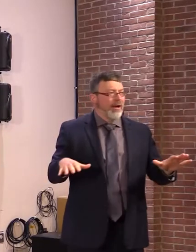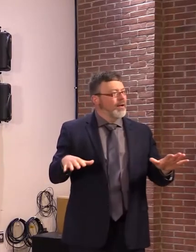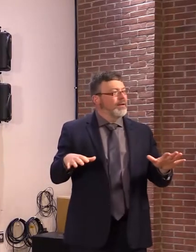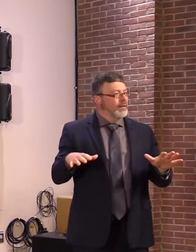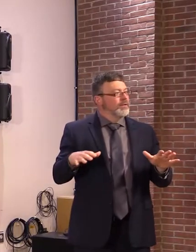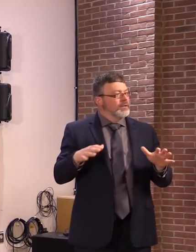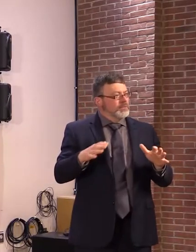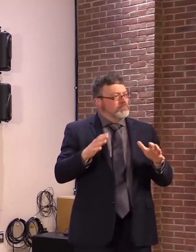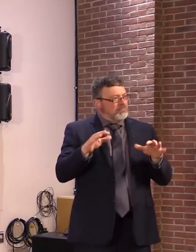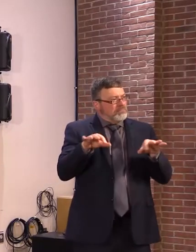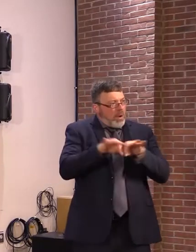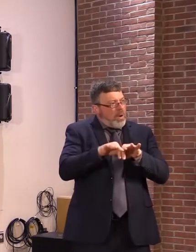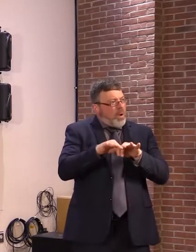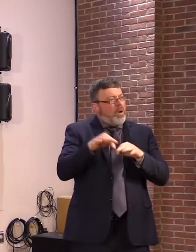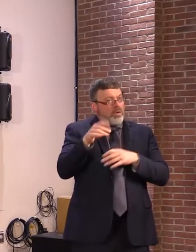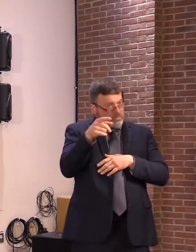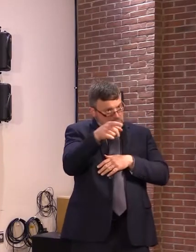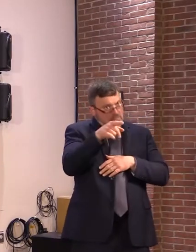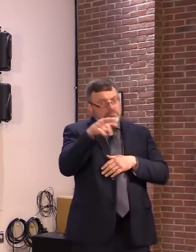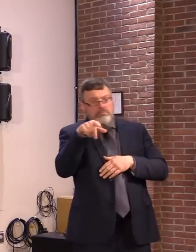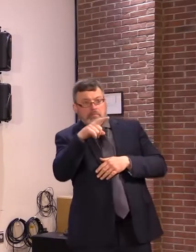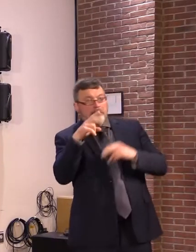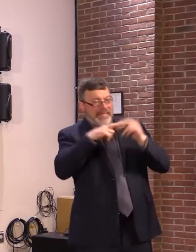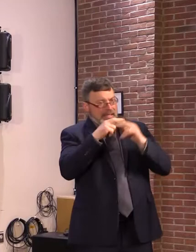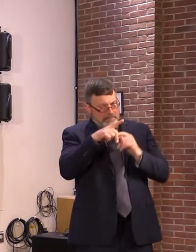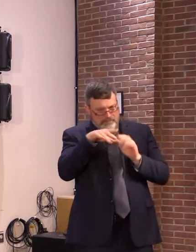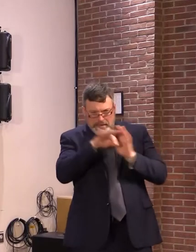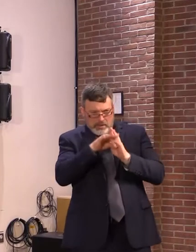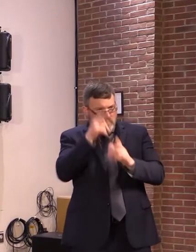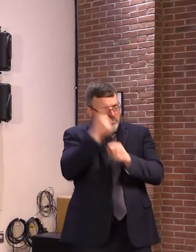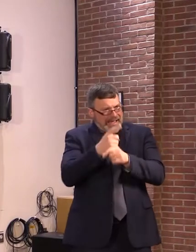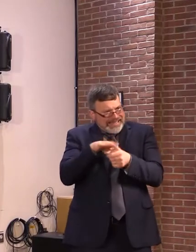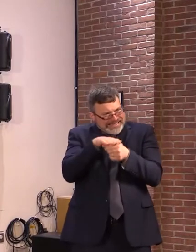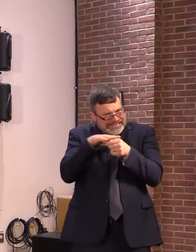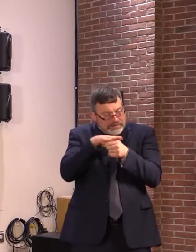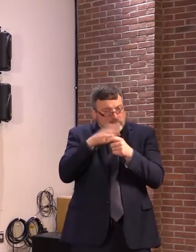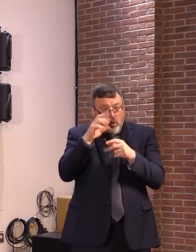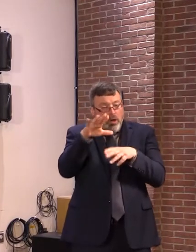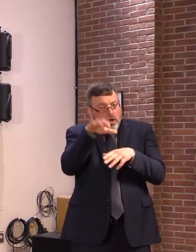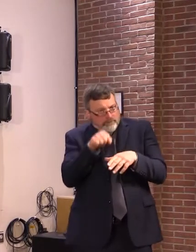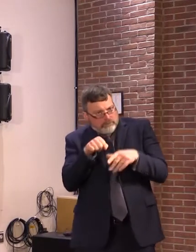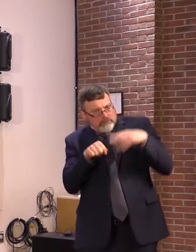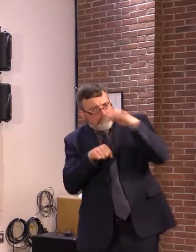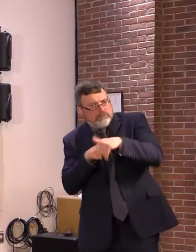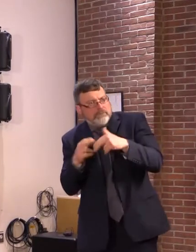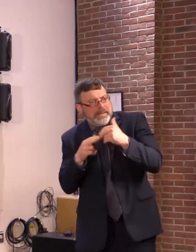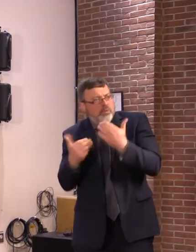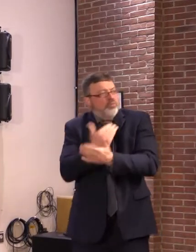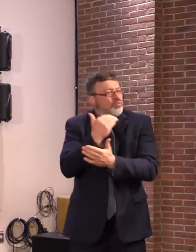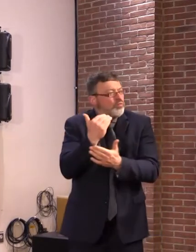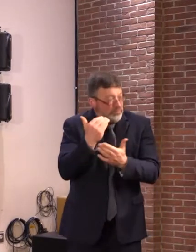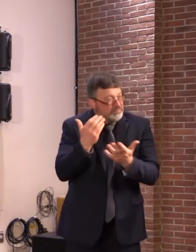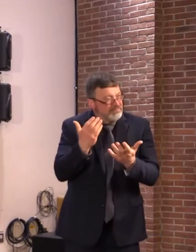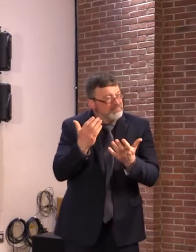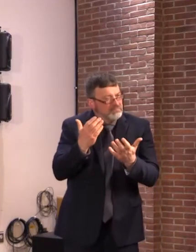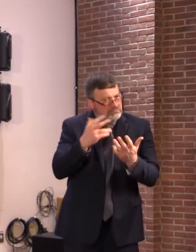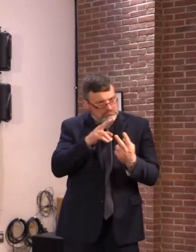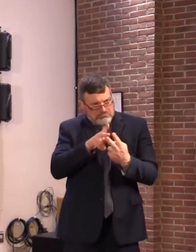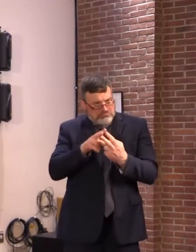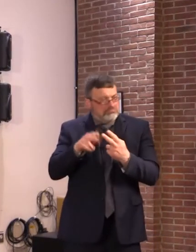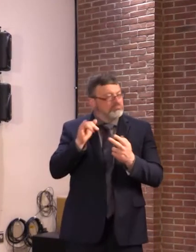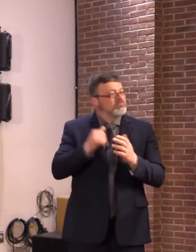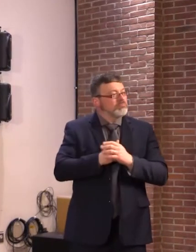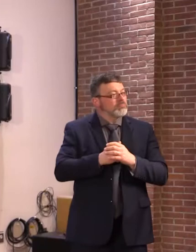it to occur in the modern environment that Act 250 lived in. One of the kind of most beautiful and simple